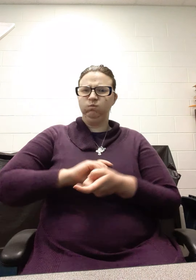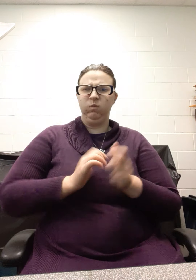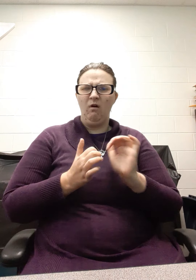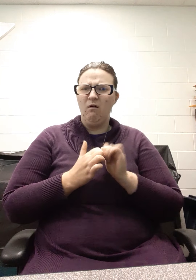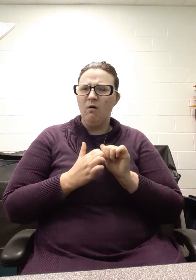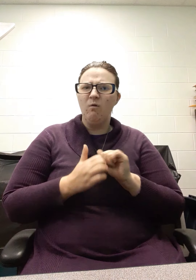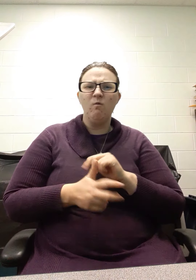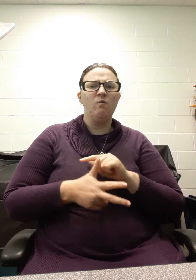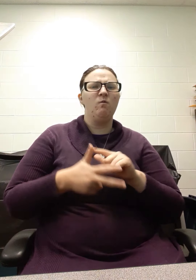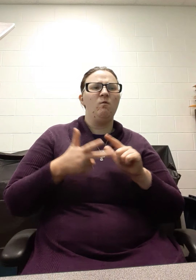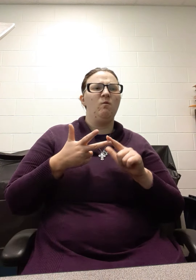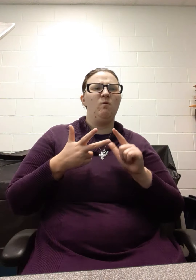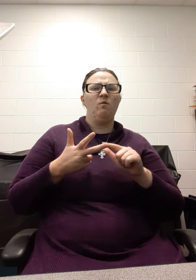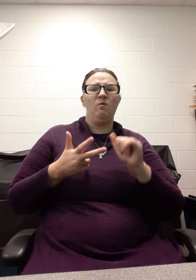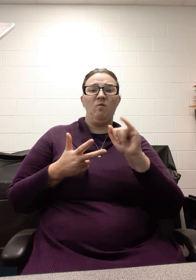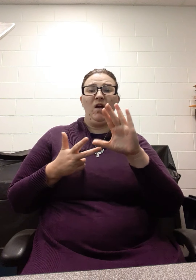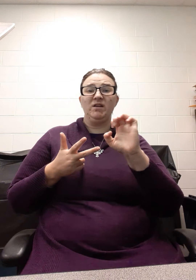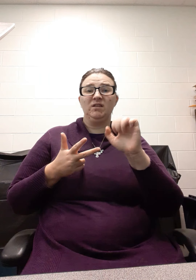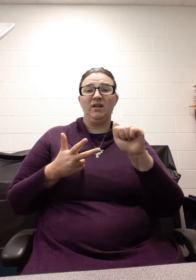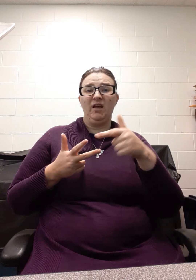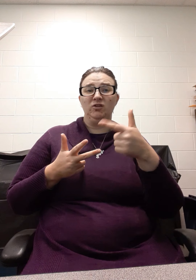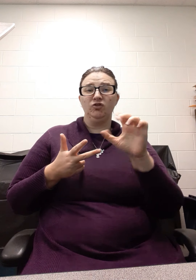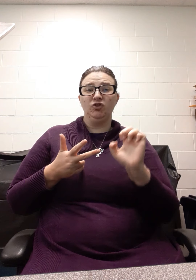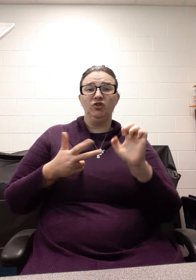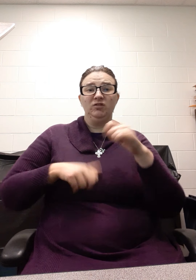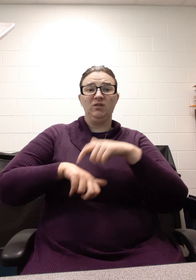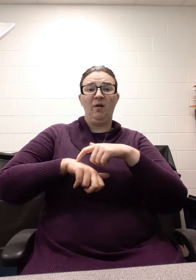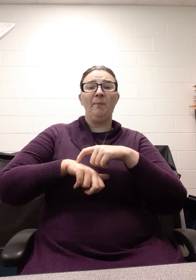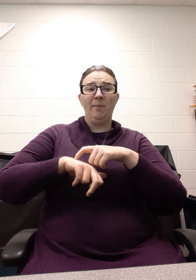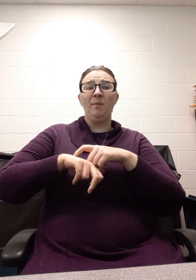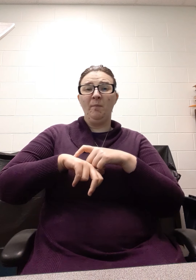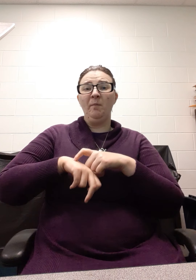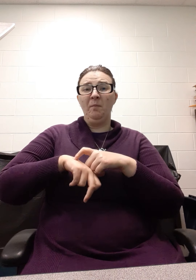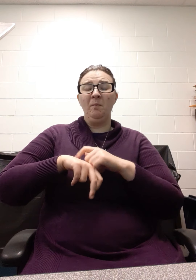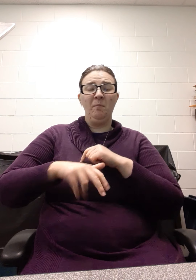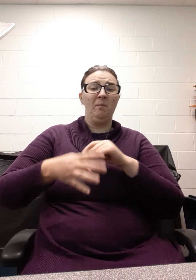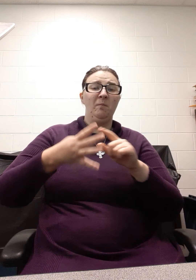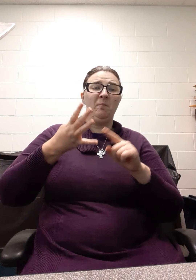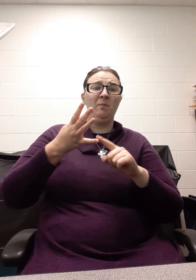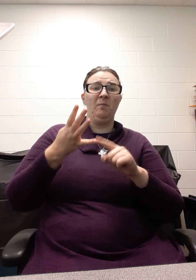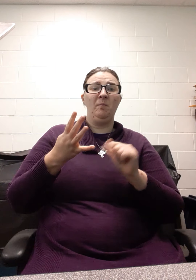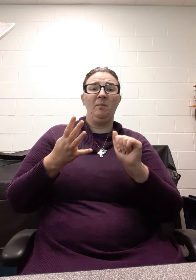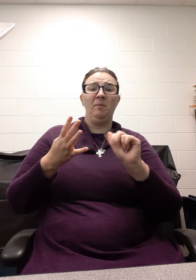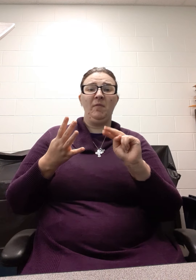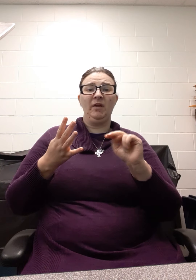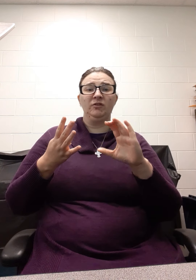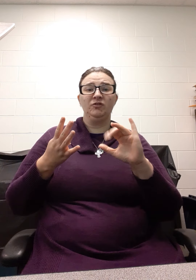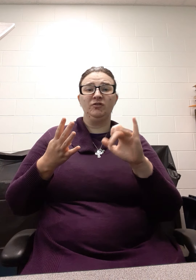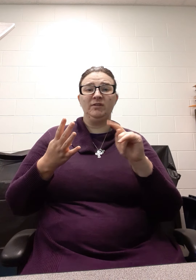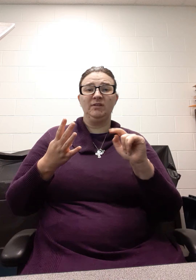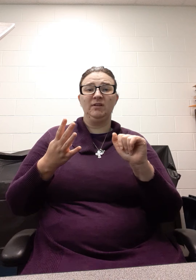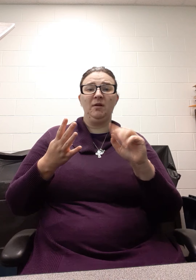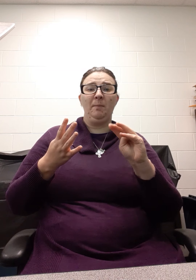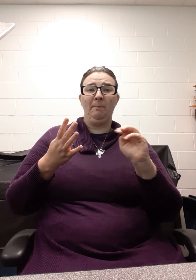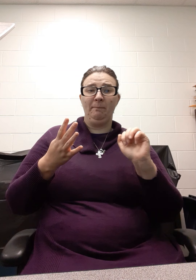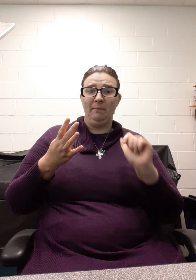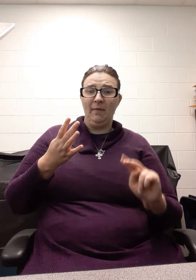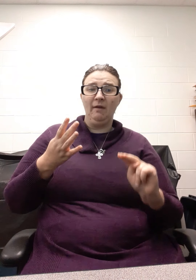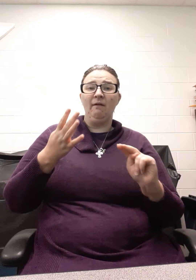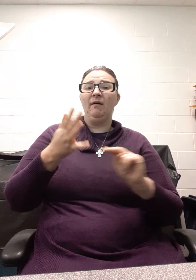the Ice Age. There's an exhibit on ancient man, the Tower of Babel. And then finally, we